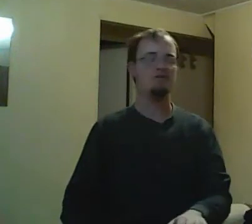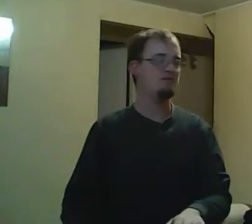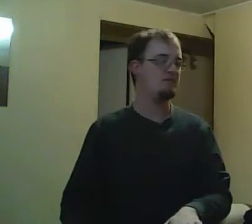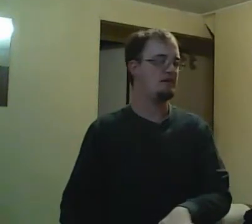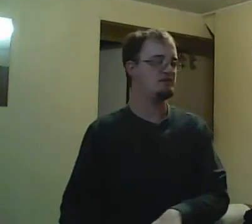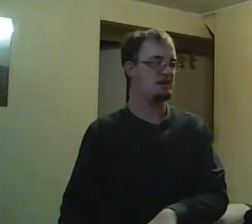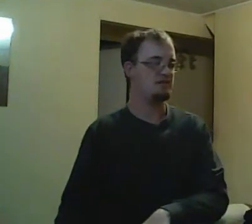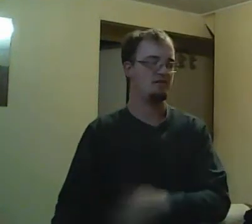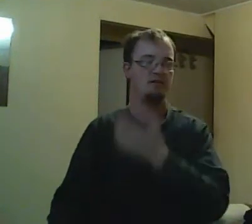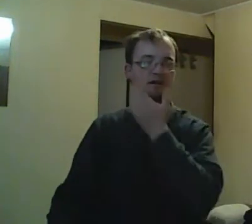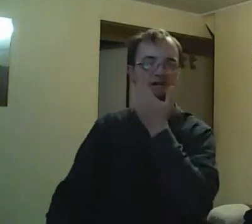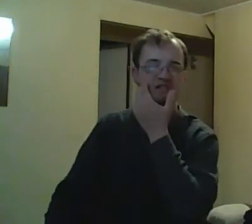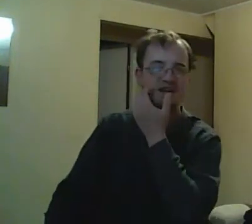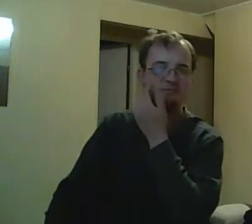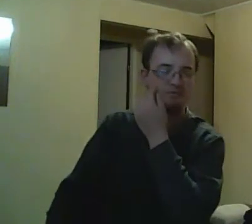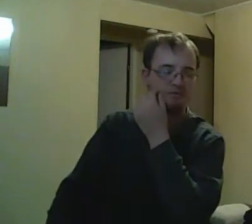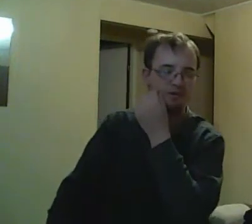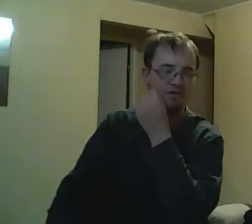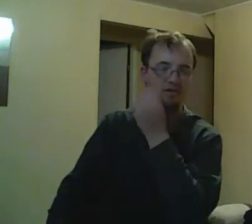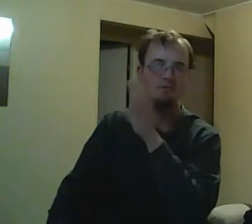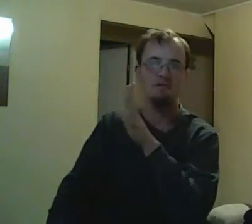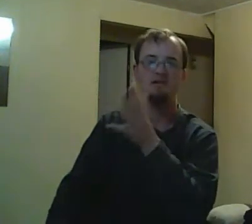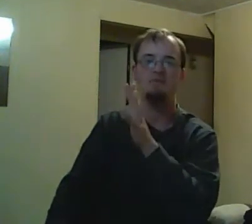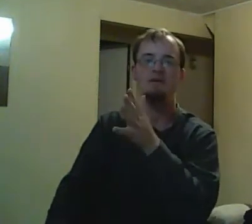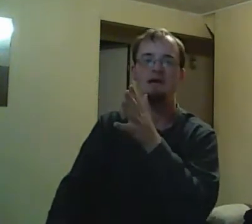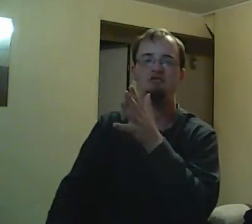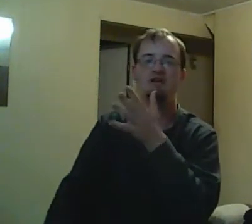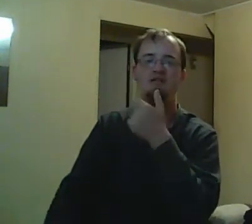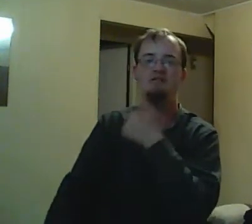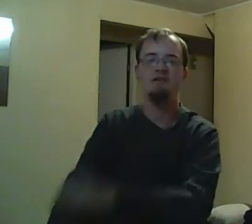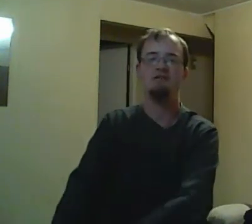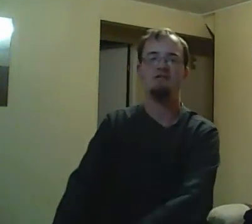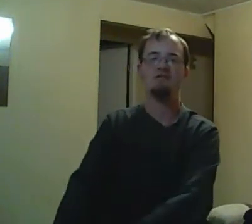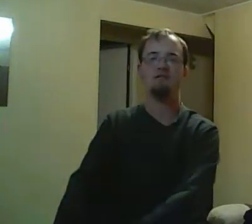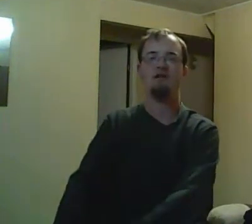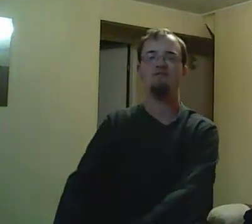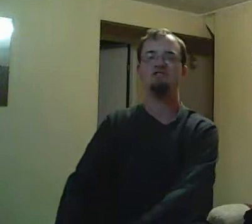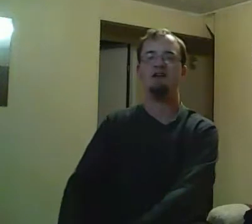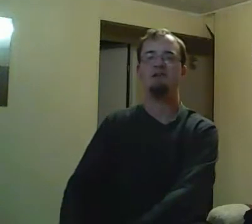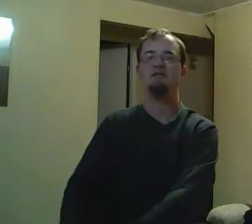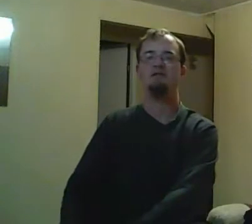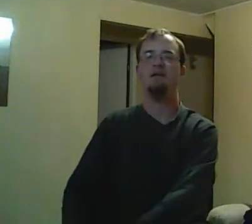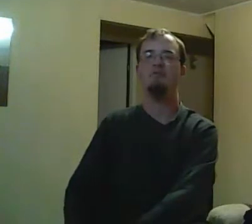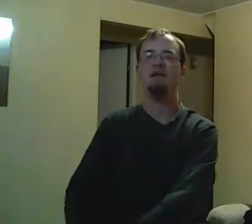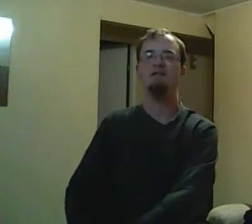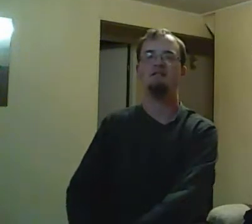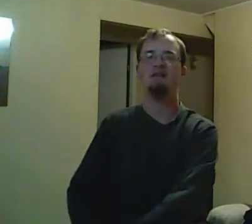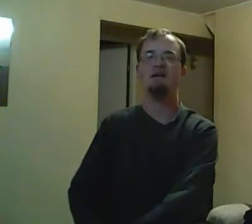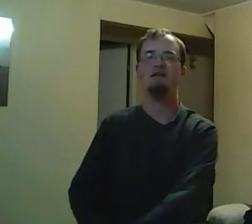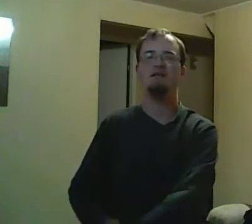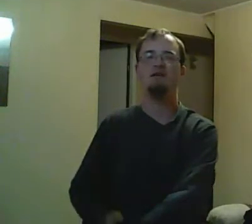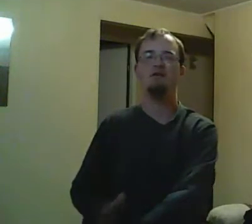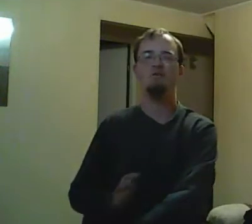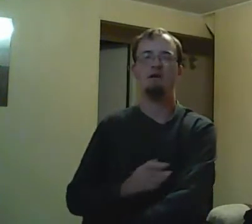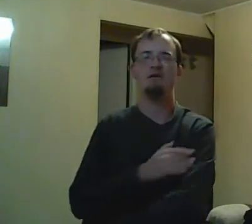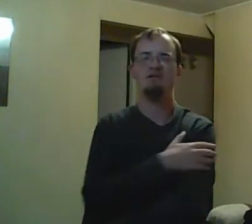to hide something. And if he's found out, Radich not only would lose the reassignment, he would have been fired. And possibly,